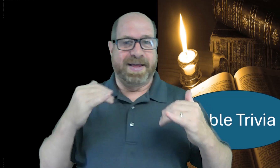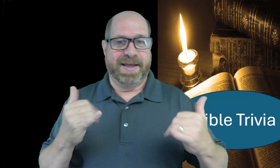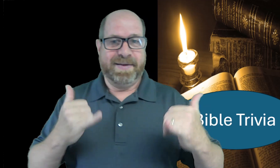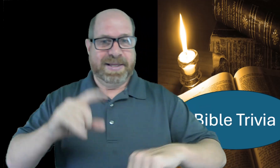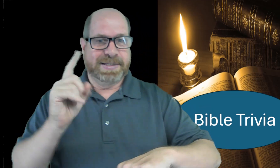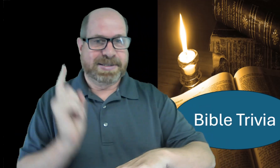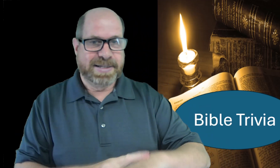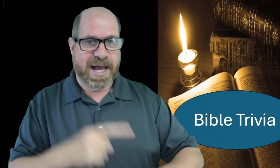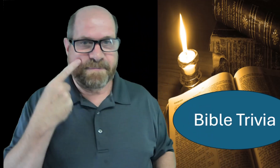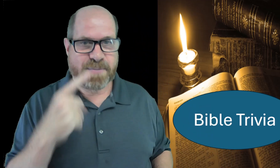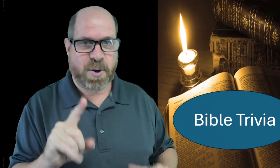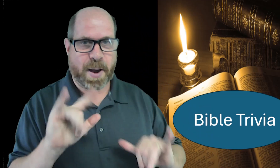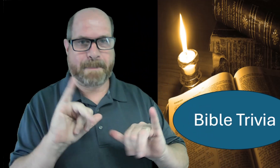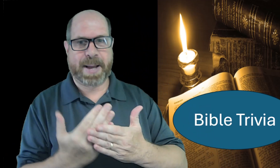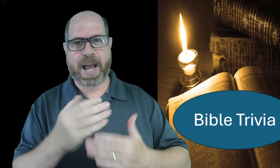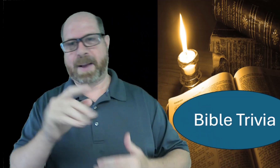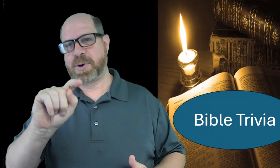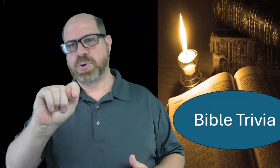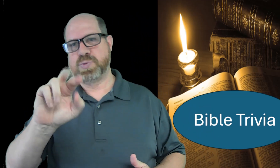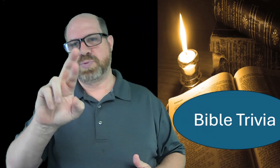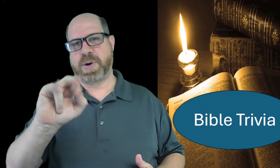so now time for bible trivia